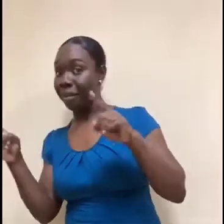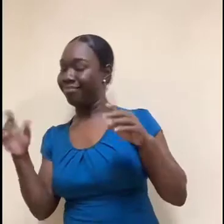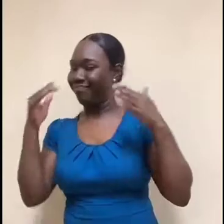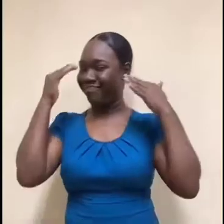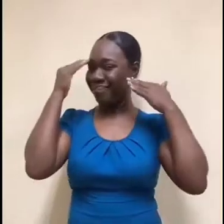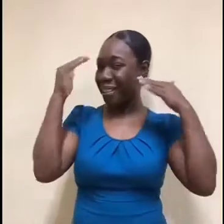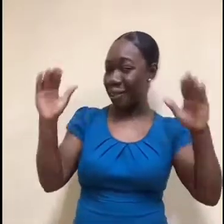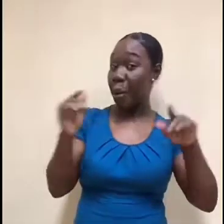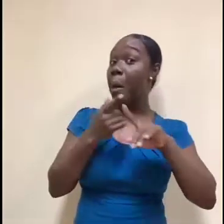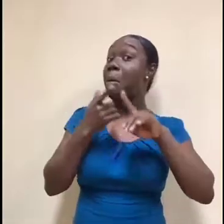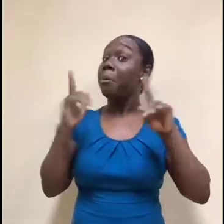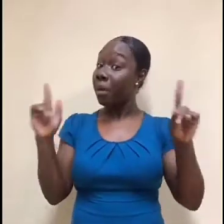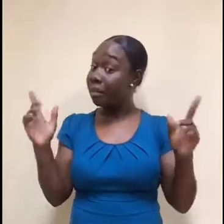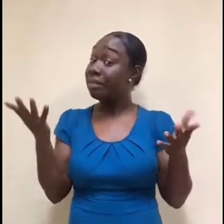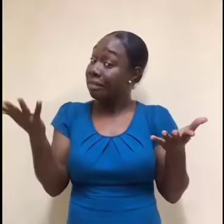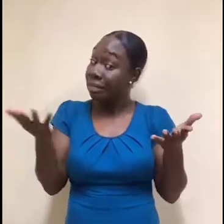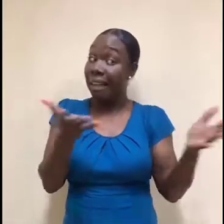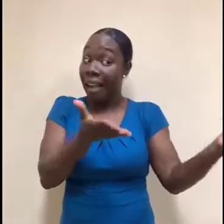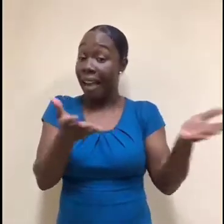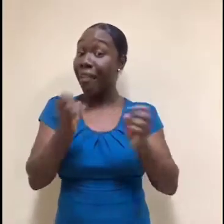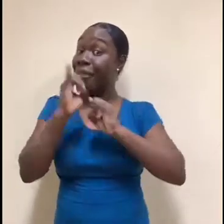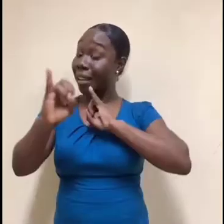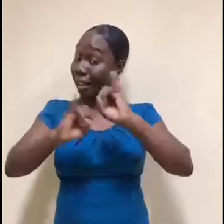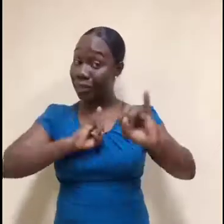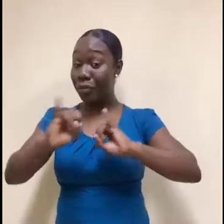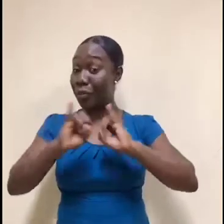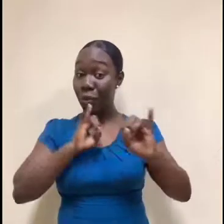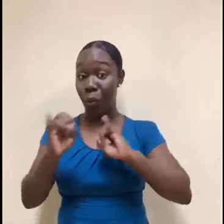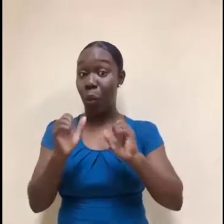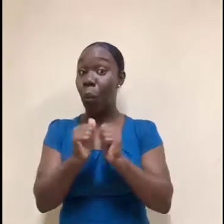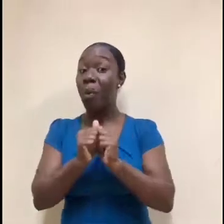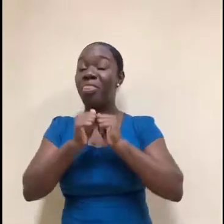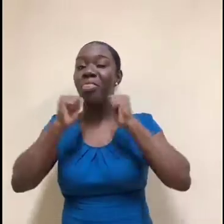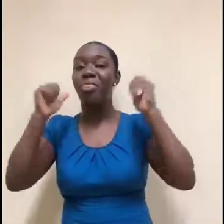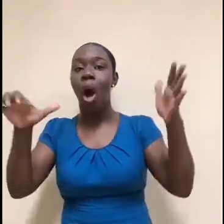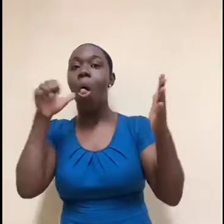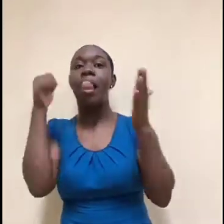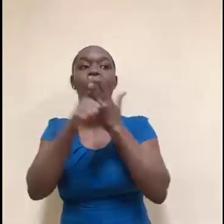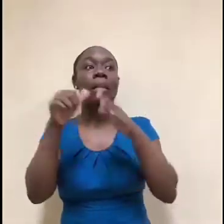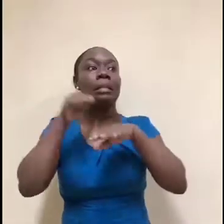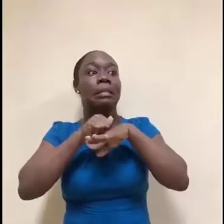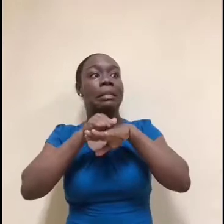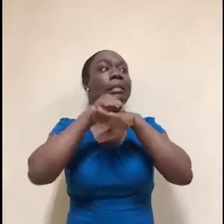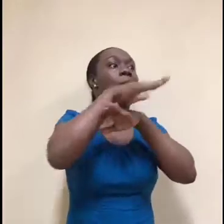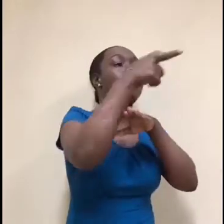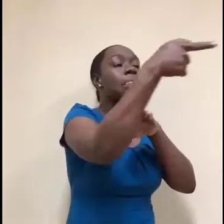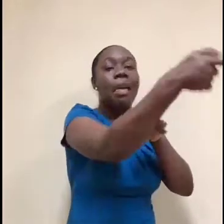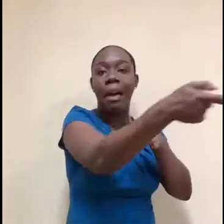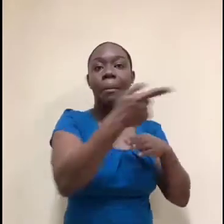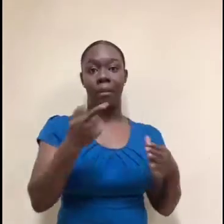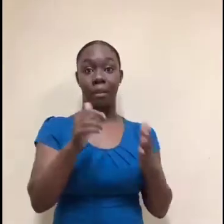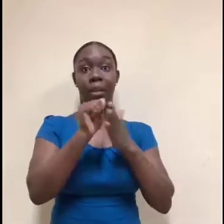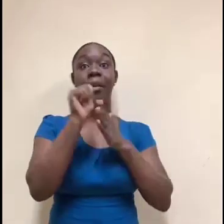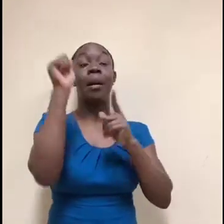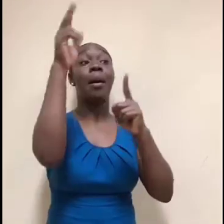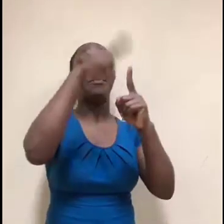majority of jobs you're going to get in your career, no matter what you do in life, are going to be through networking. It's not going to be through throwing your application in